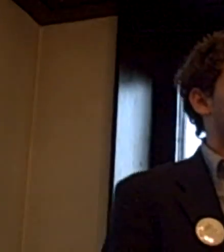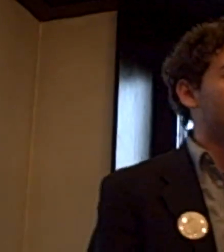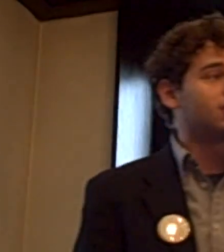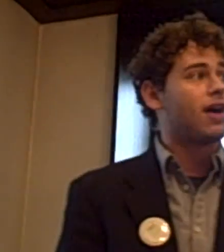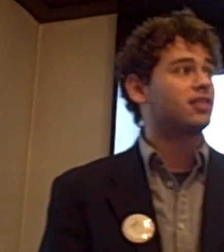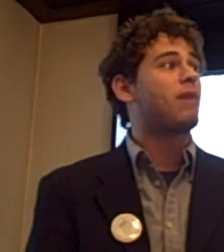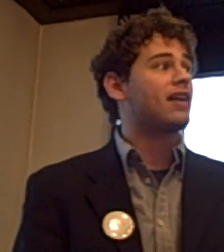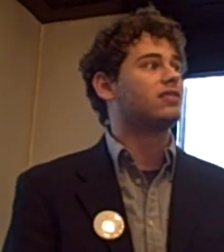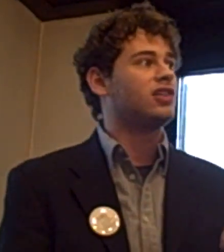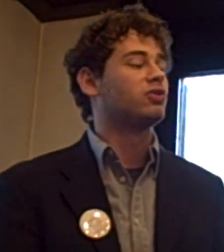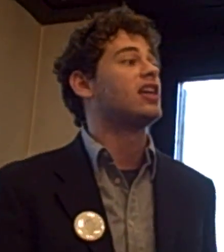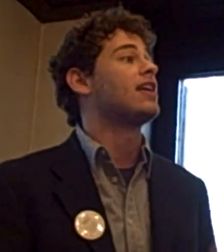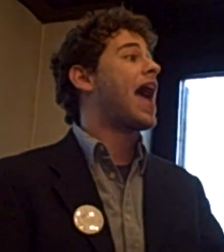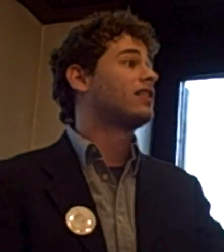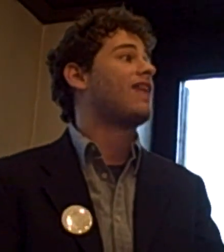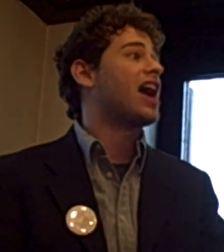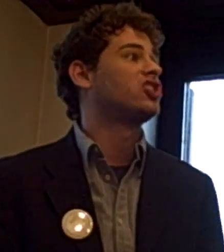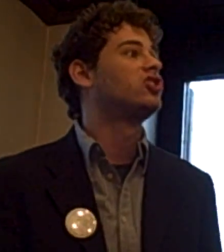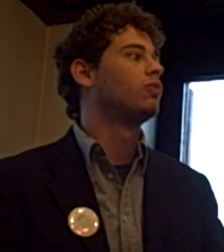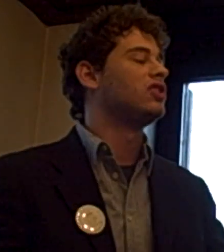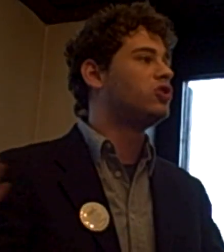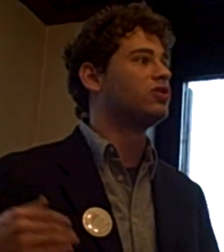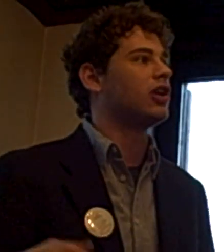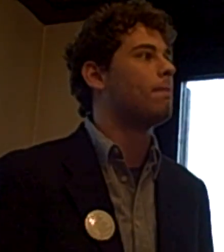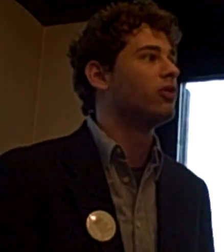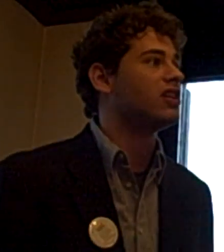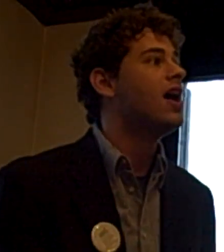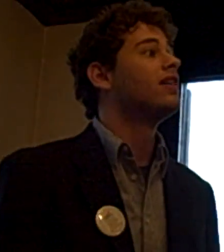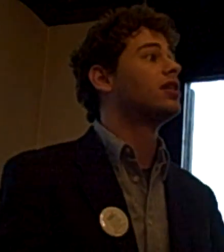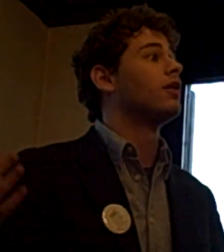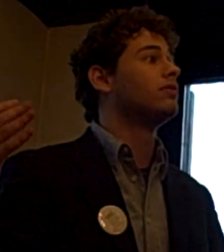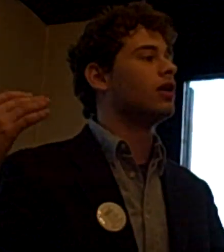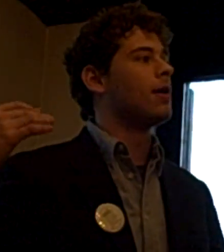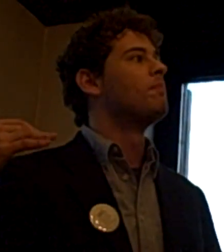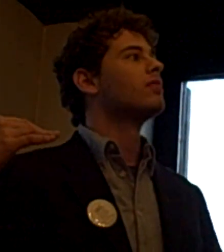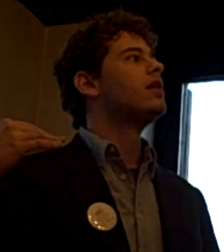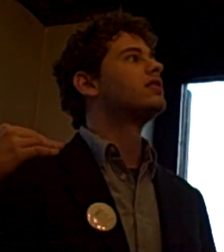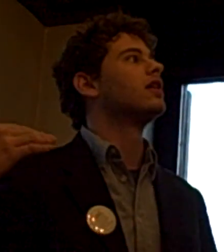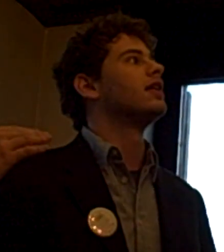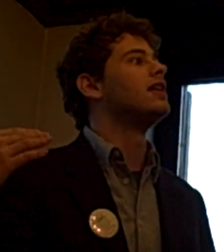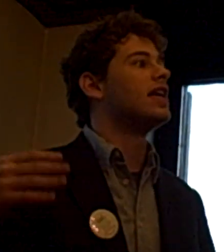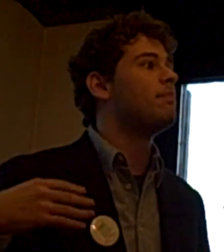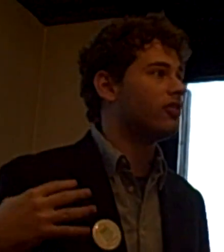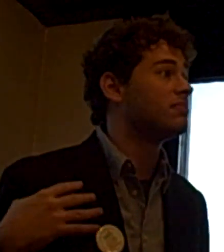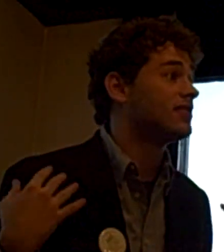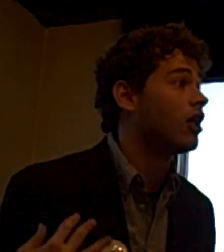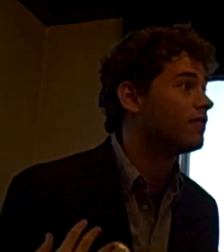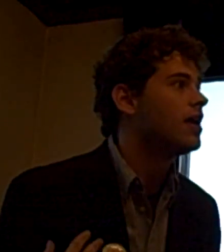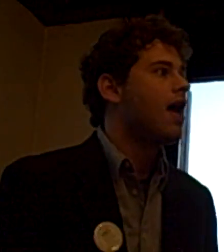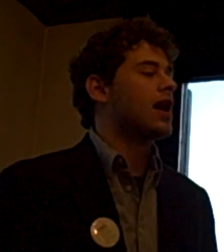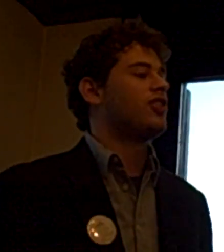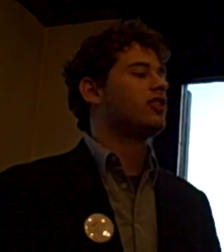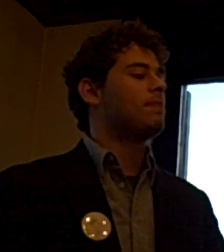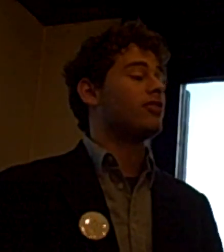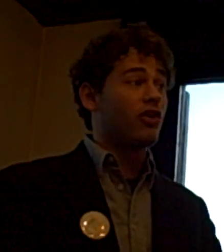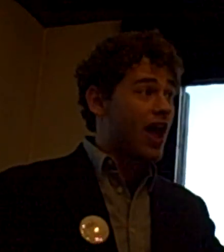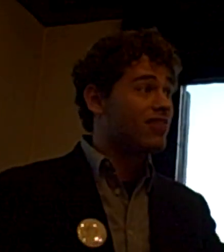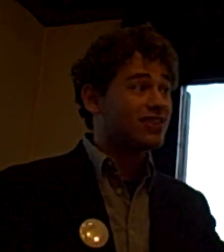victimized by casinos taking active action to reduce their ability to inhibit themselves. And I think that there is